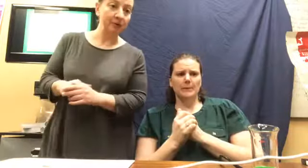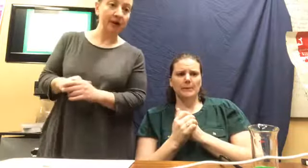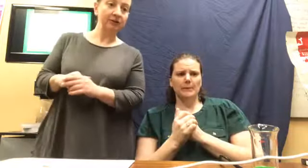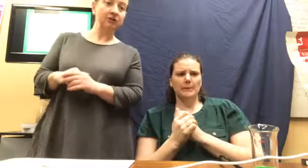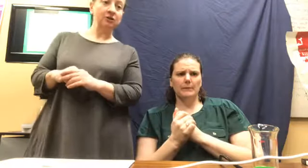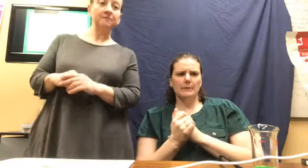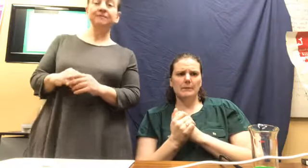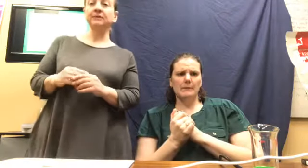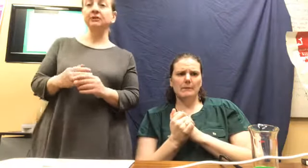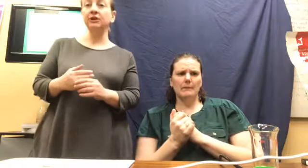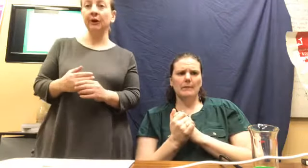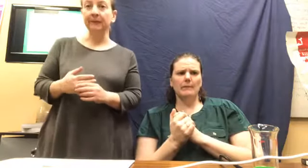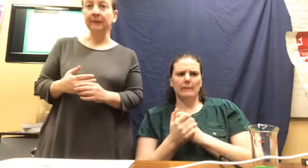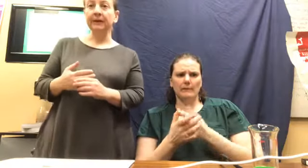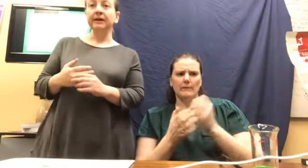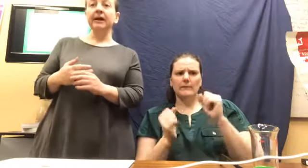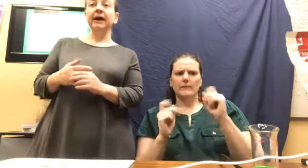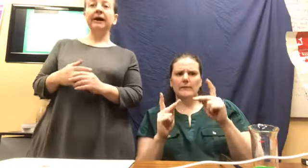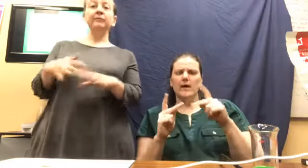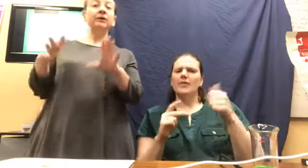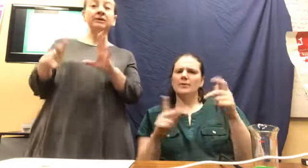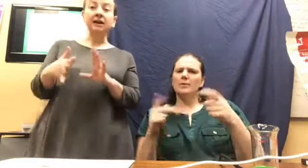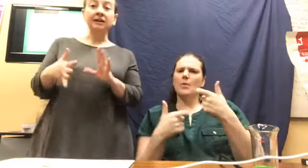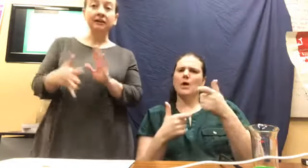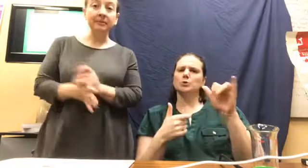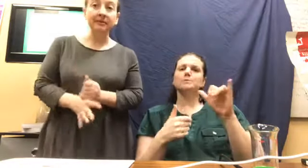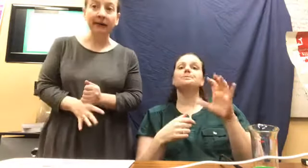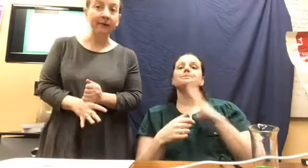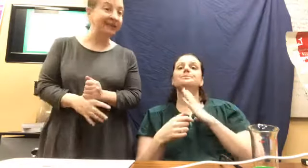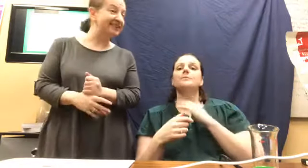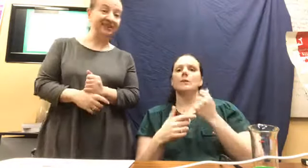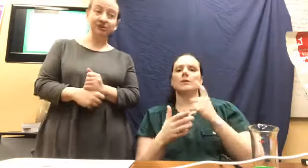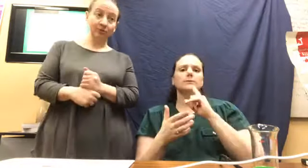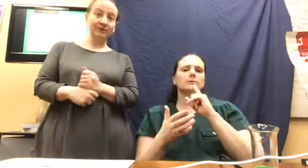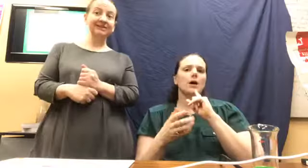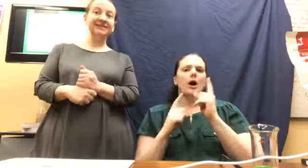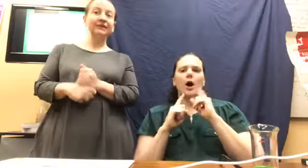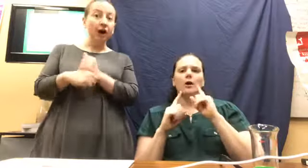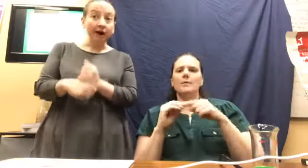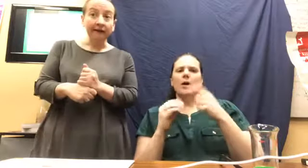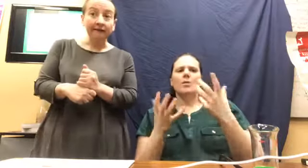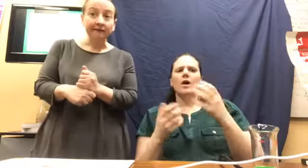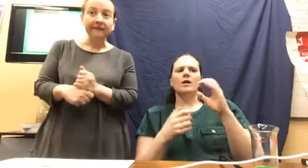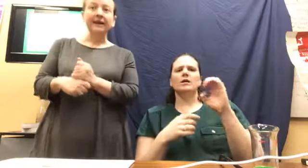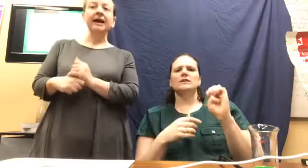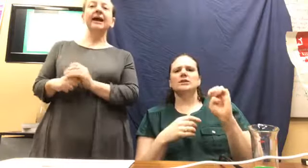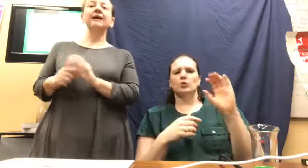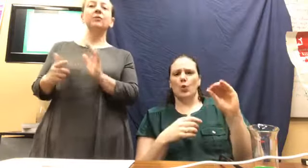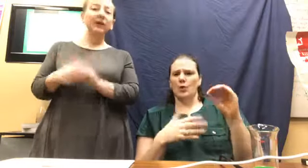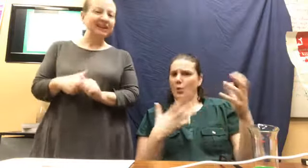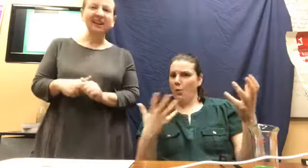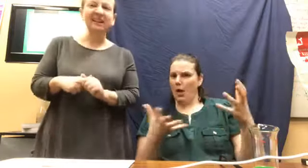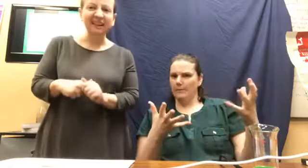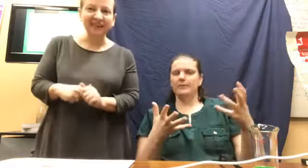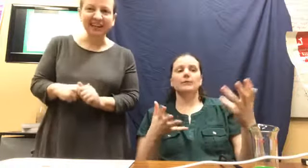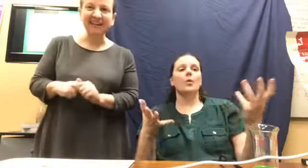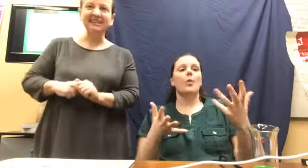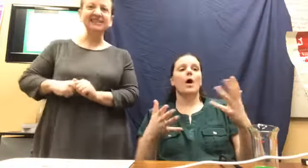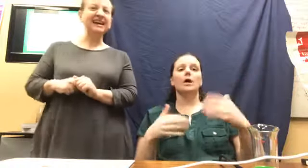watch too. So, um, we're going to talk a little bit about what essential oils even are and what young living is and